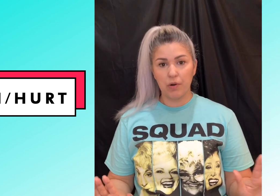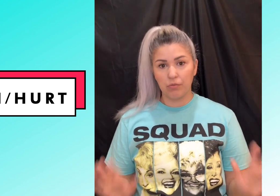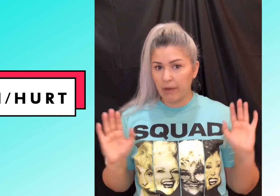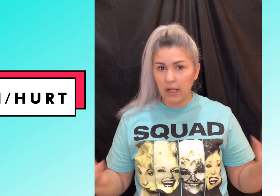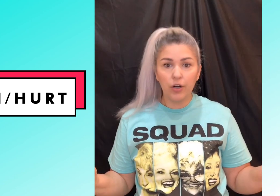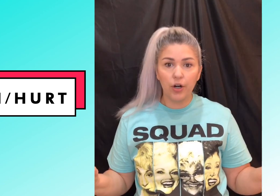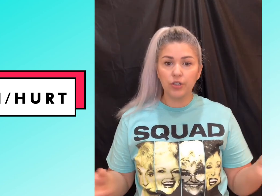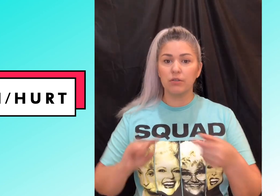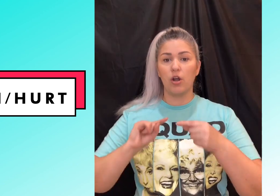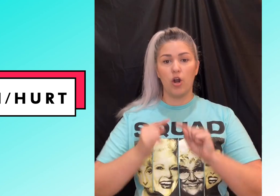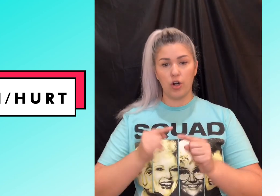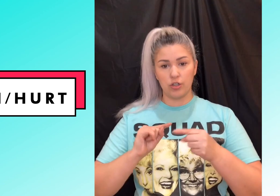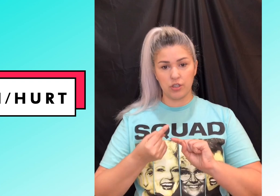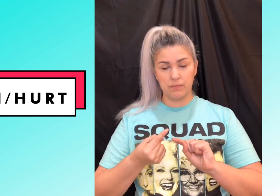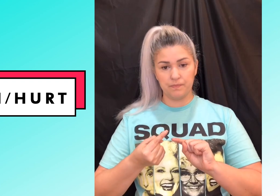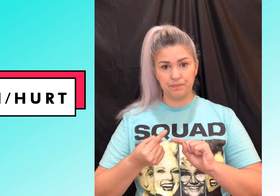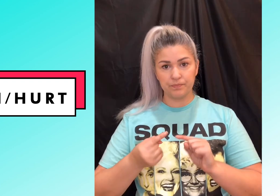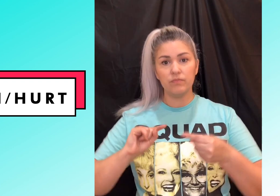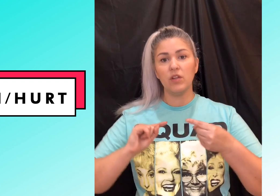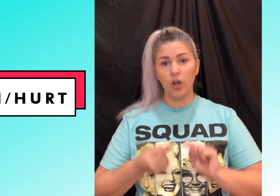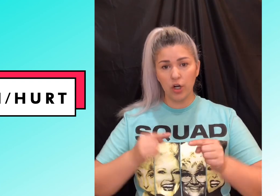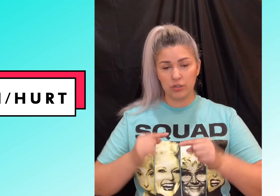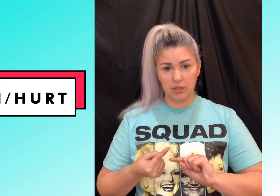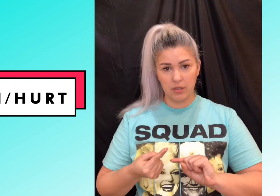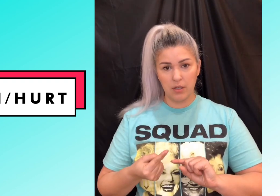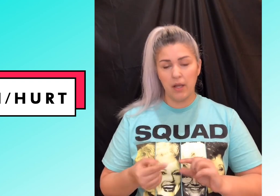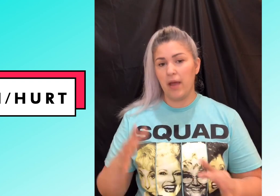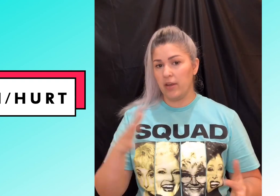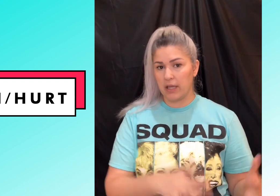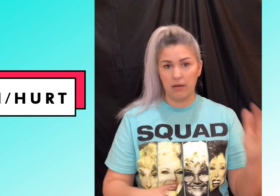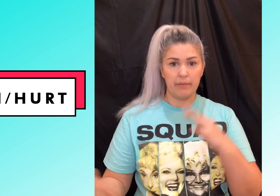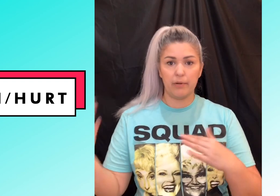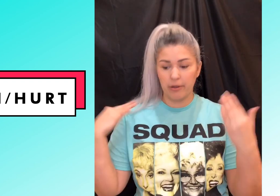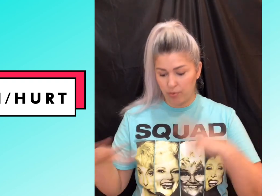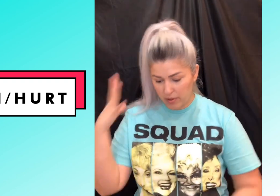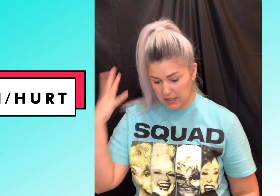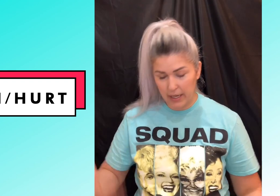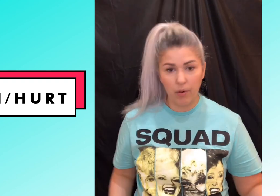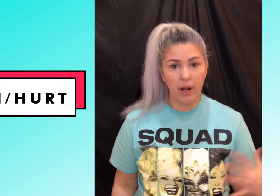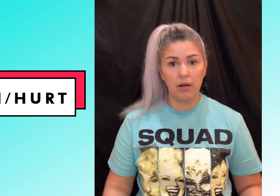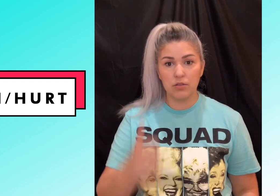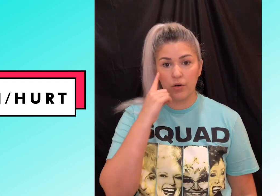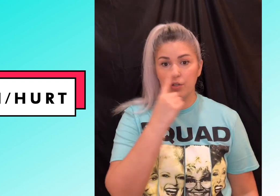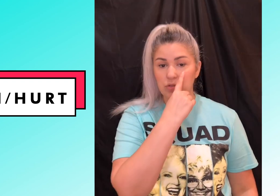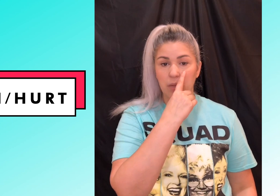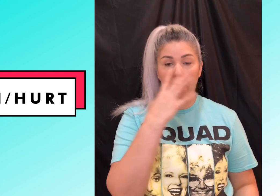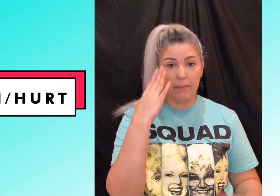want regular hurt hurt hurt and then again remember you can point to anywhere else or use the body